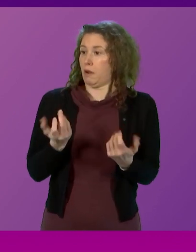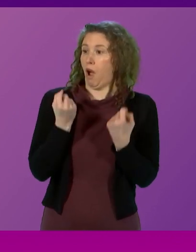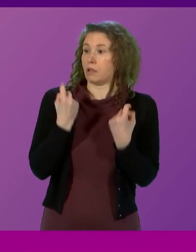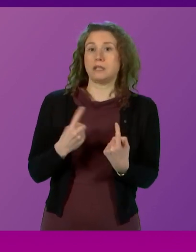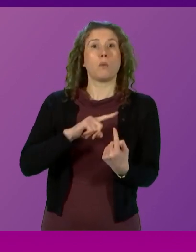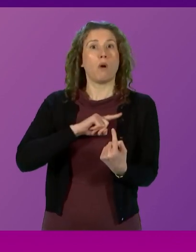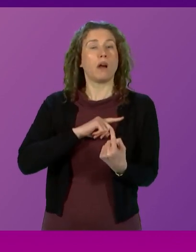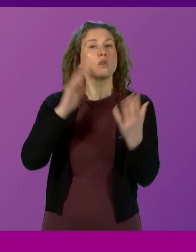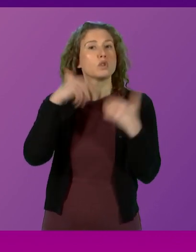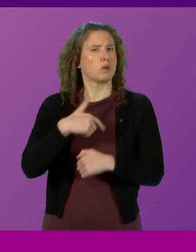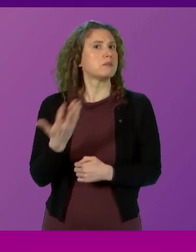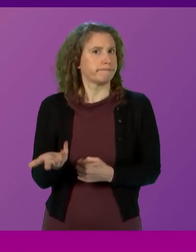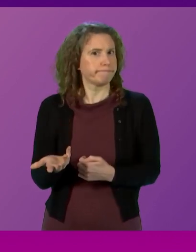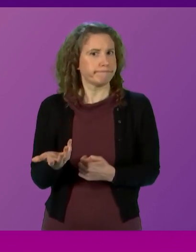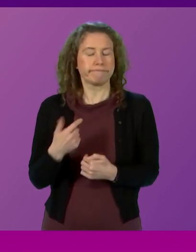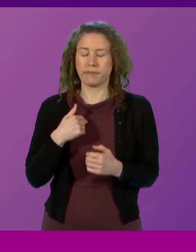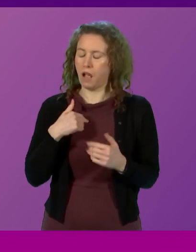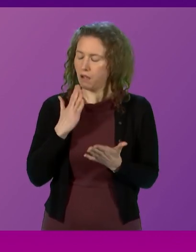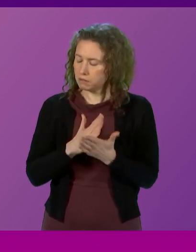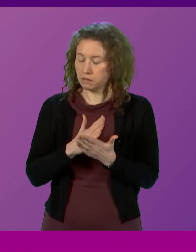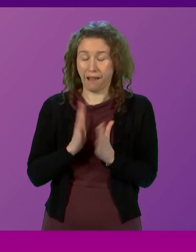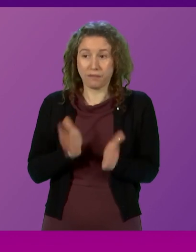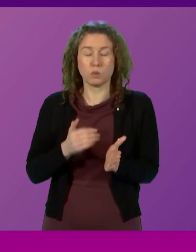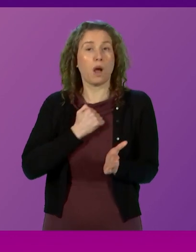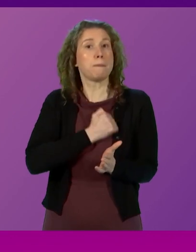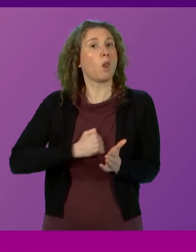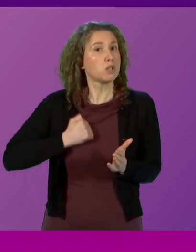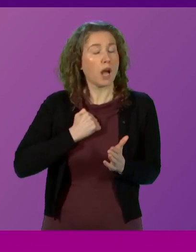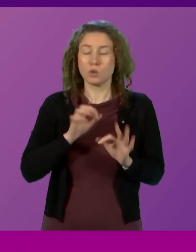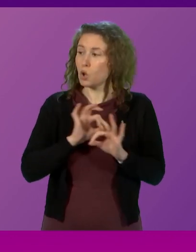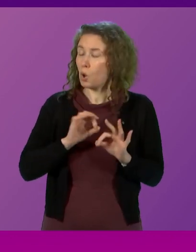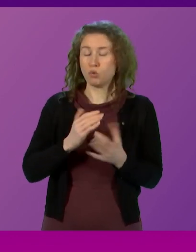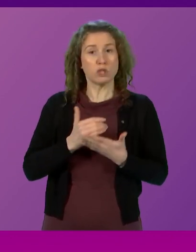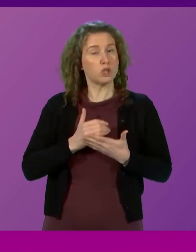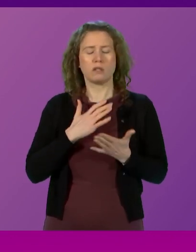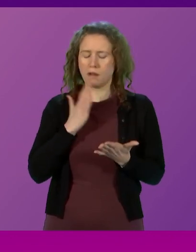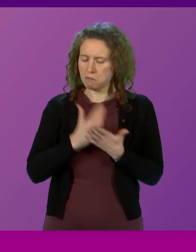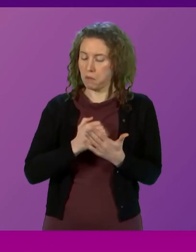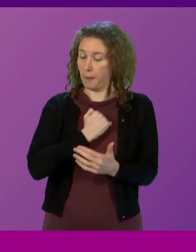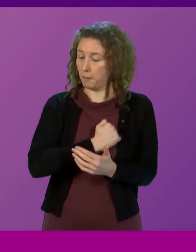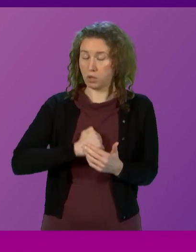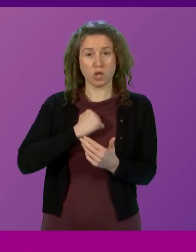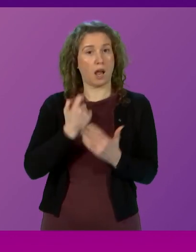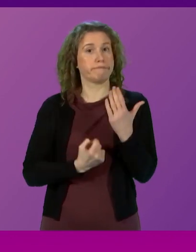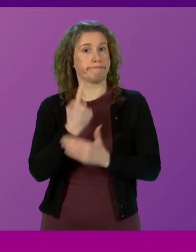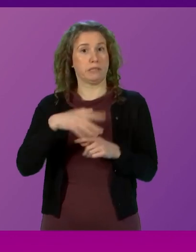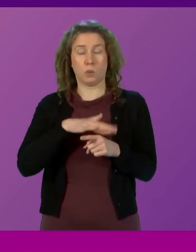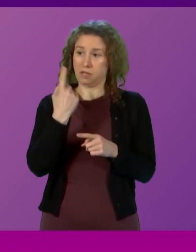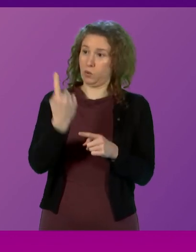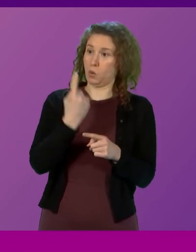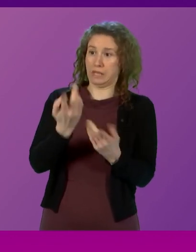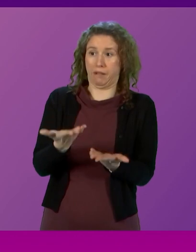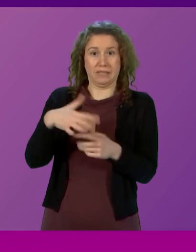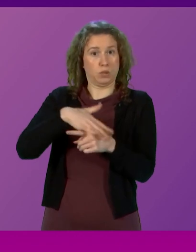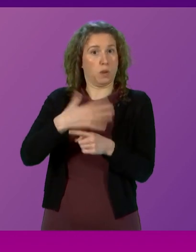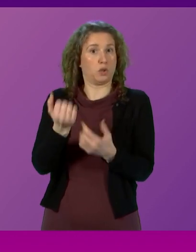have on this matter, I unreservedly apologise to you for the situation in which you find yourself,